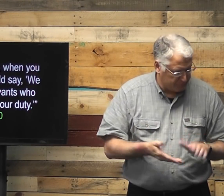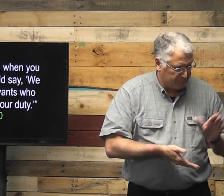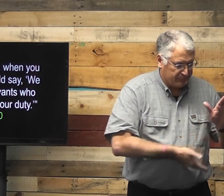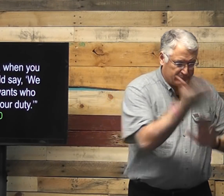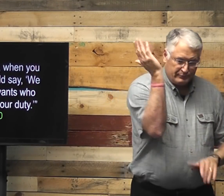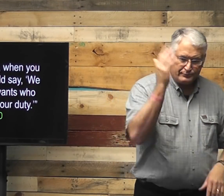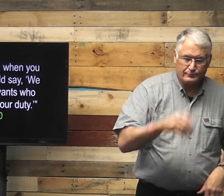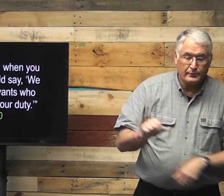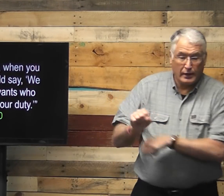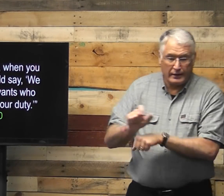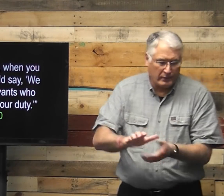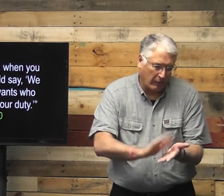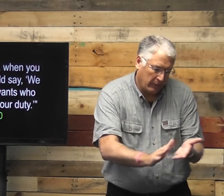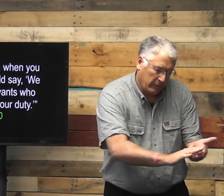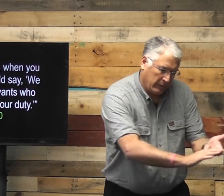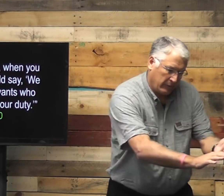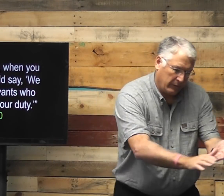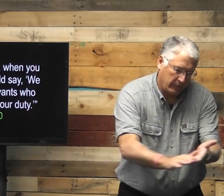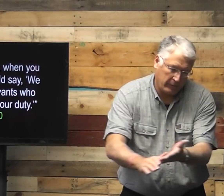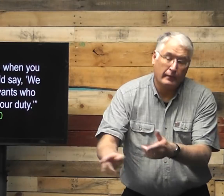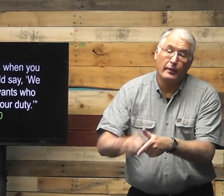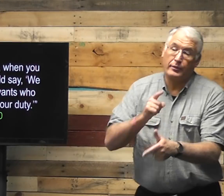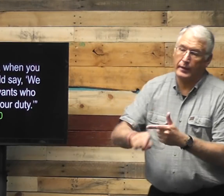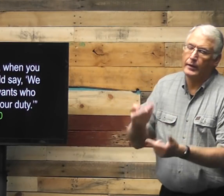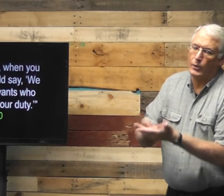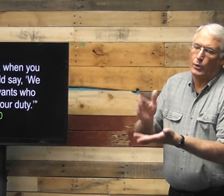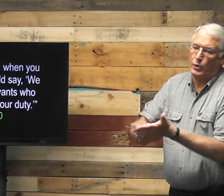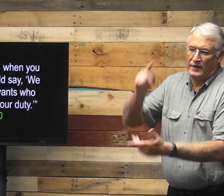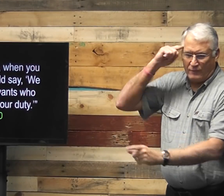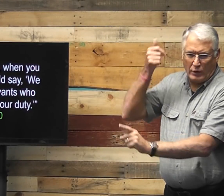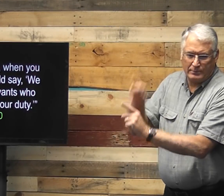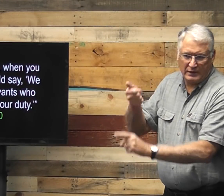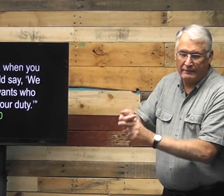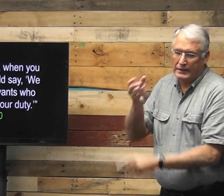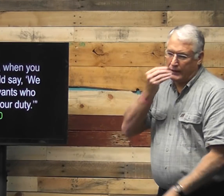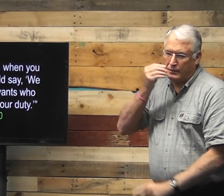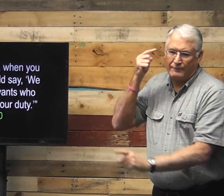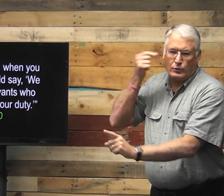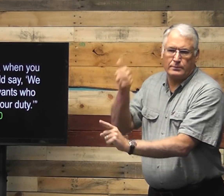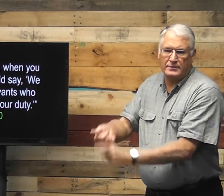You know, and when he left, the slaves would clean up, and then they would cook for themselves.